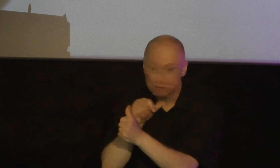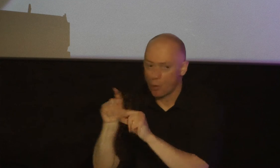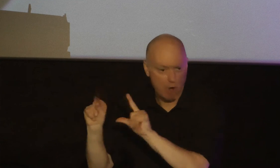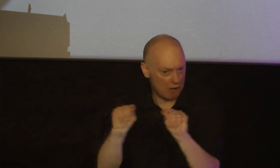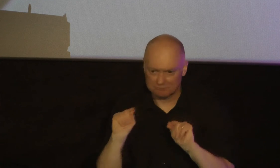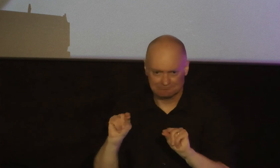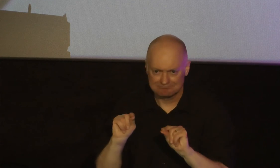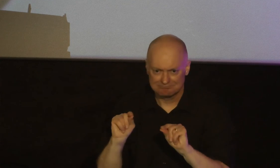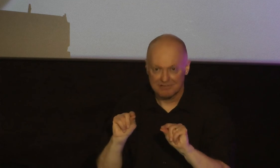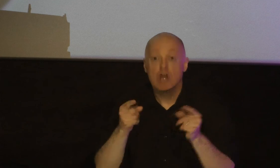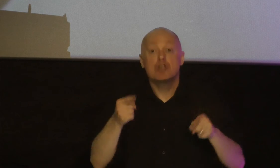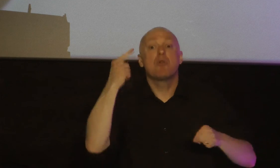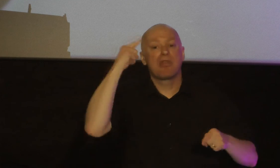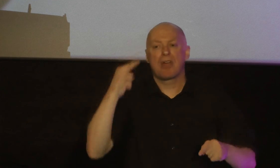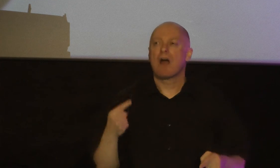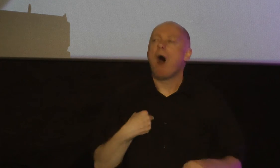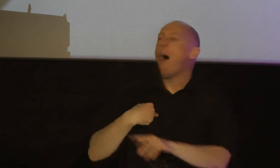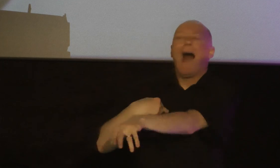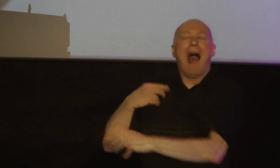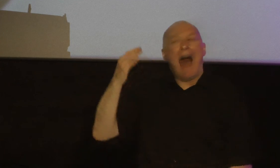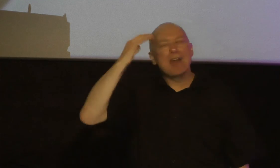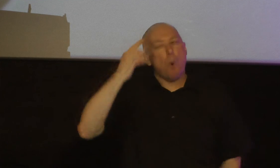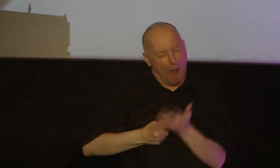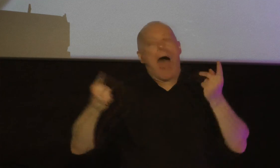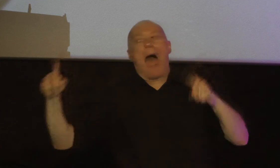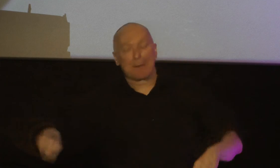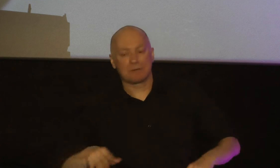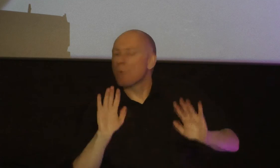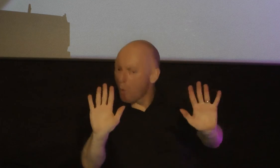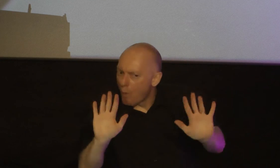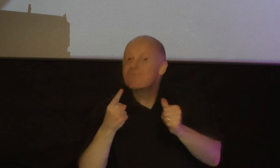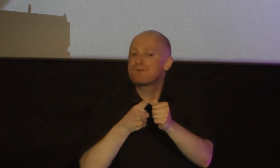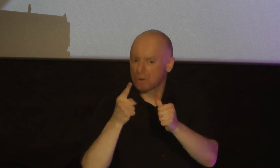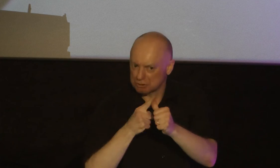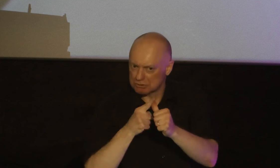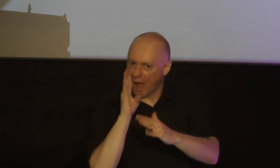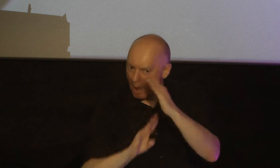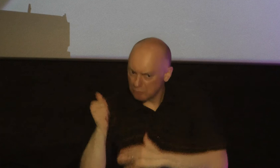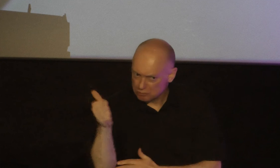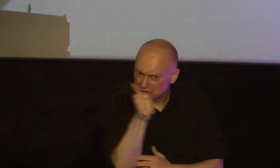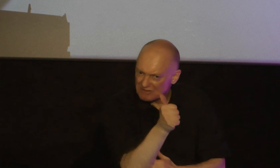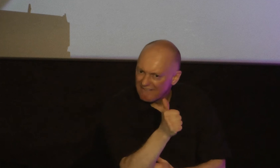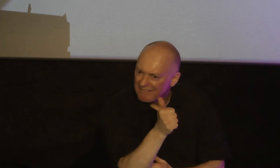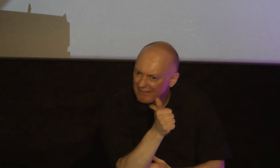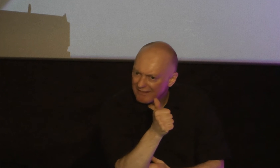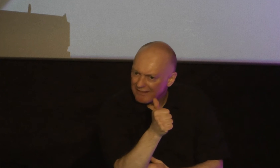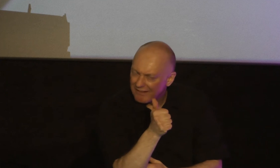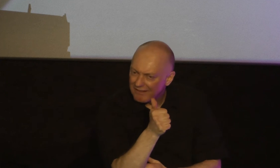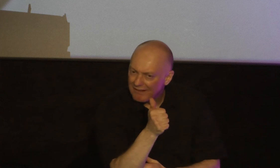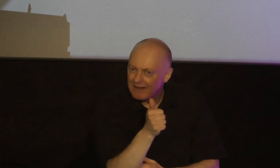wisdom when you think you have the whole thing figured out you humble yourself and you put your hand over your mouth